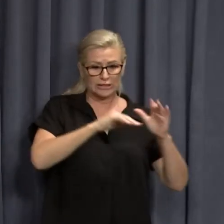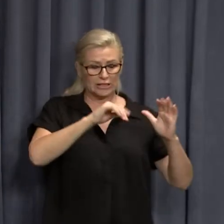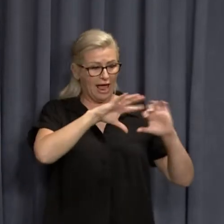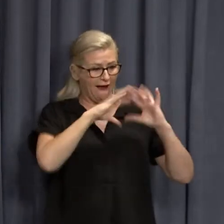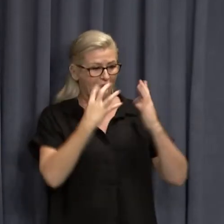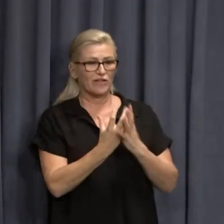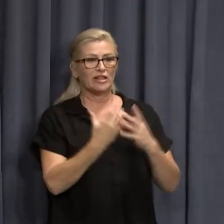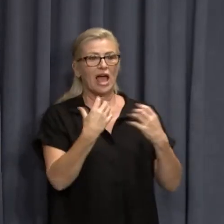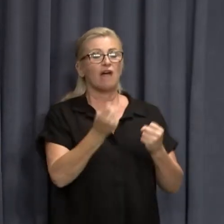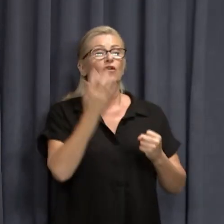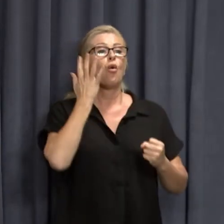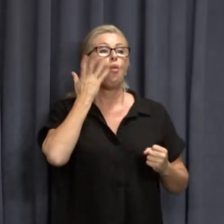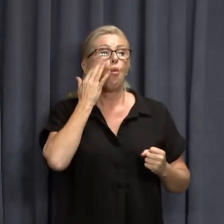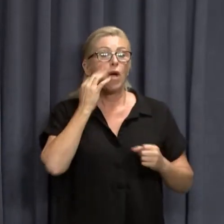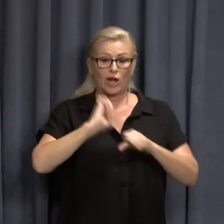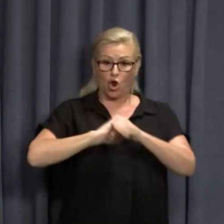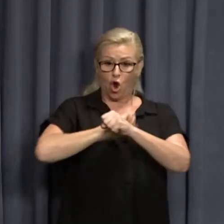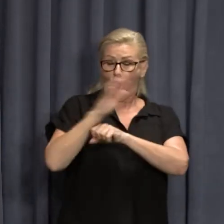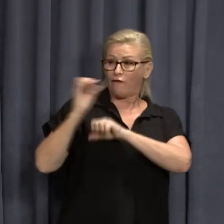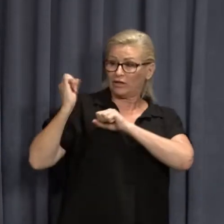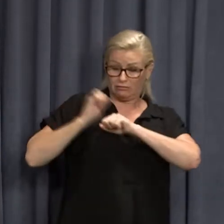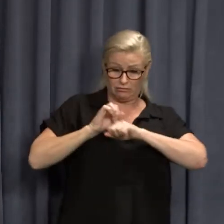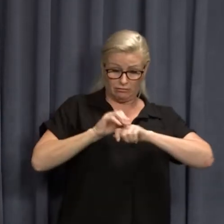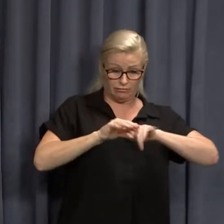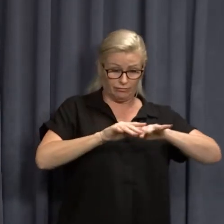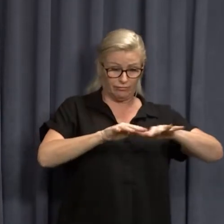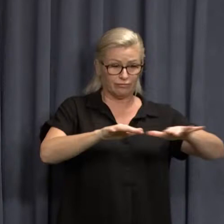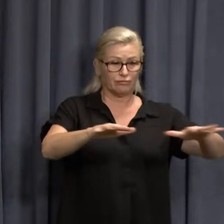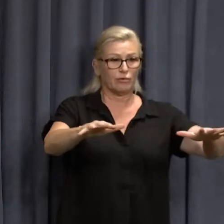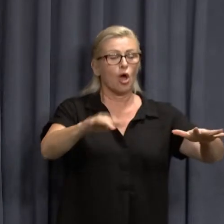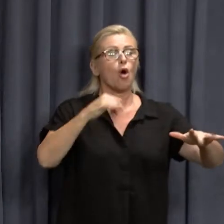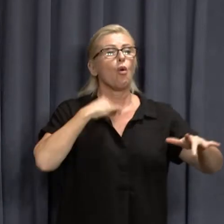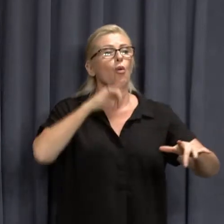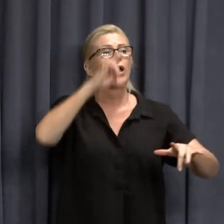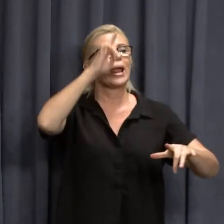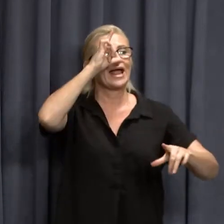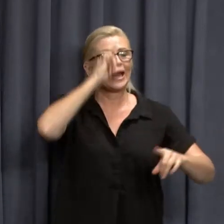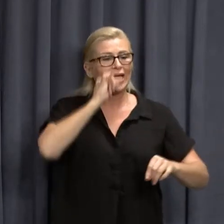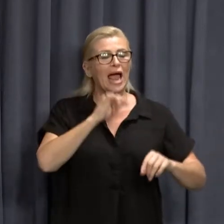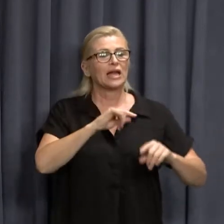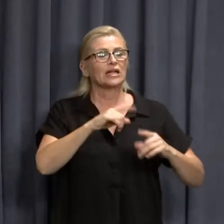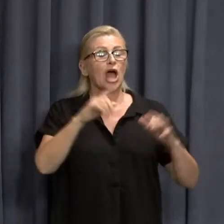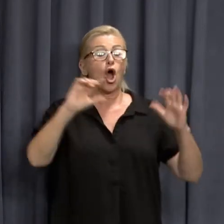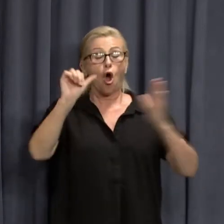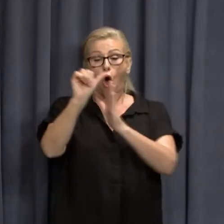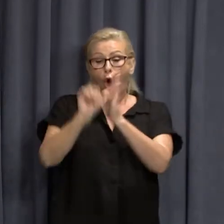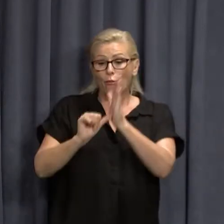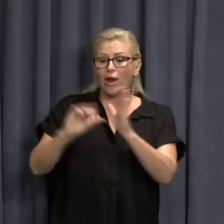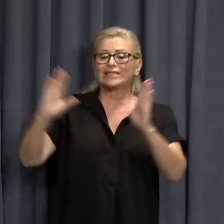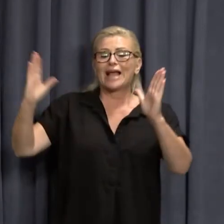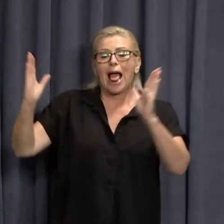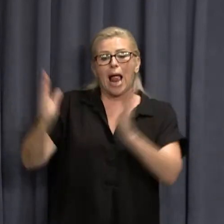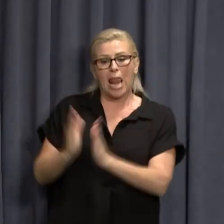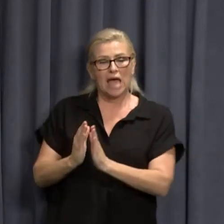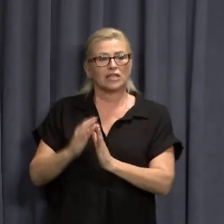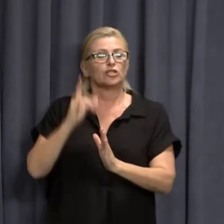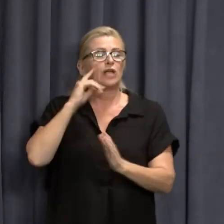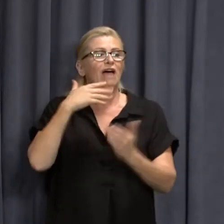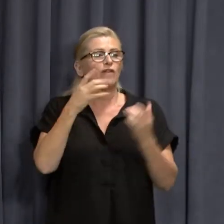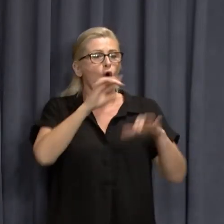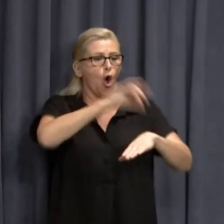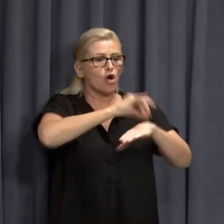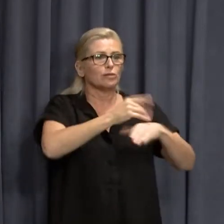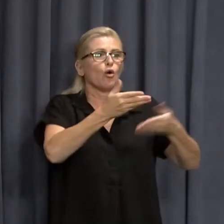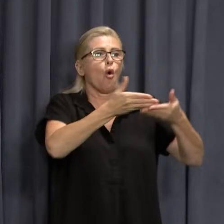emerges, we can sort of unwind some elective surgery to cope with demand, which is what every health